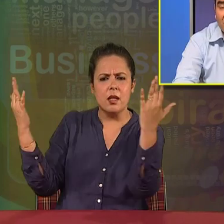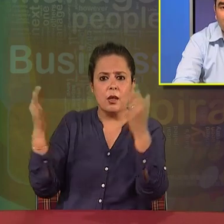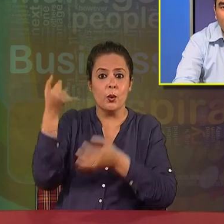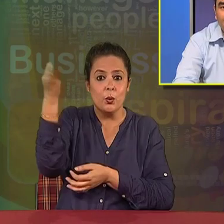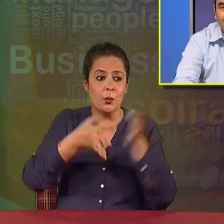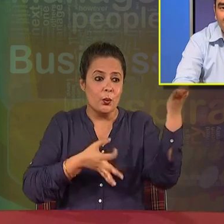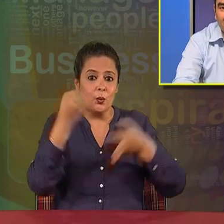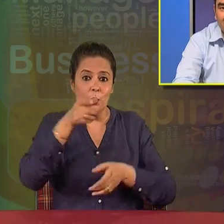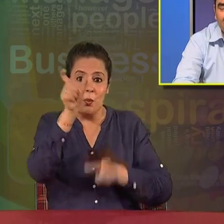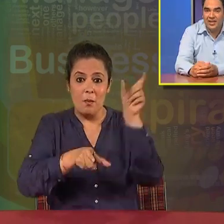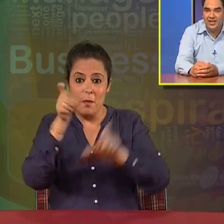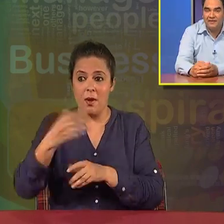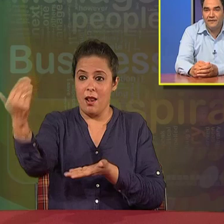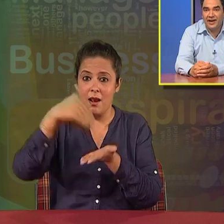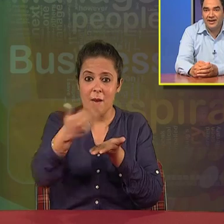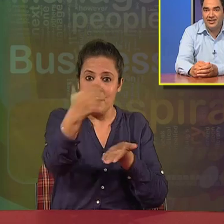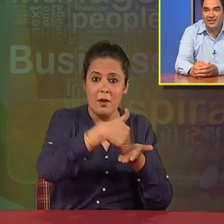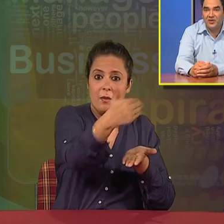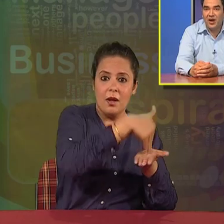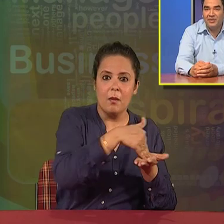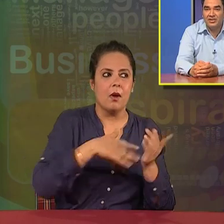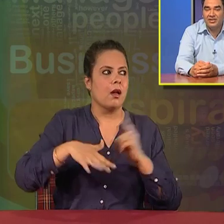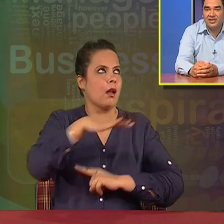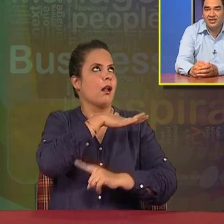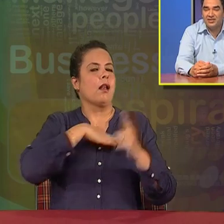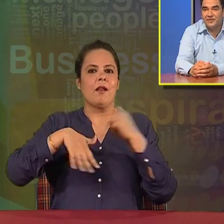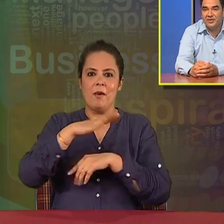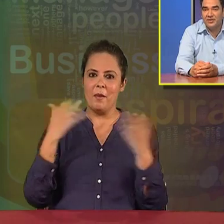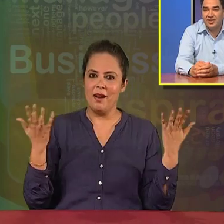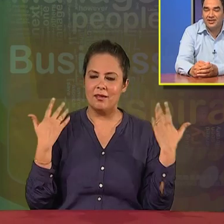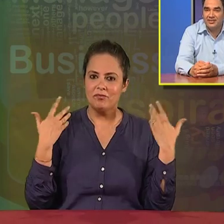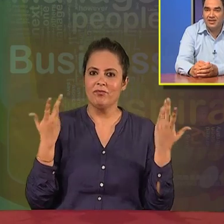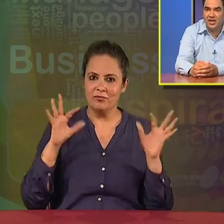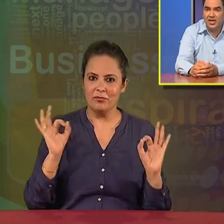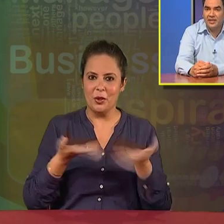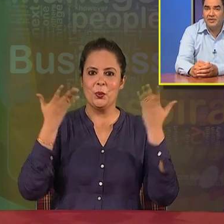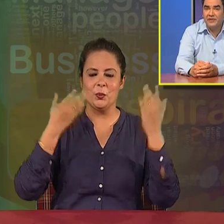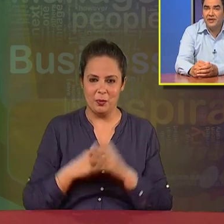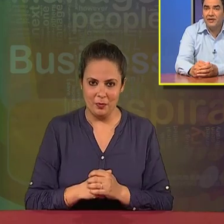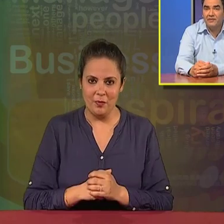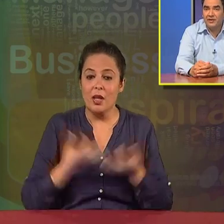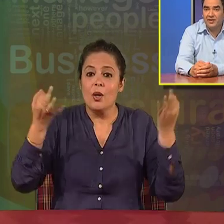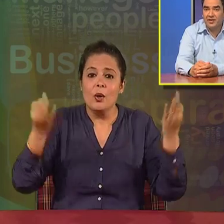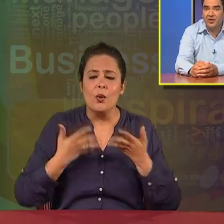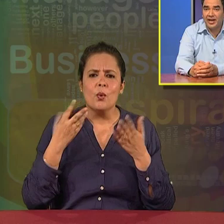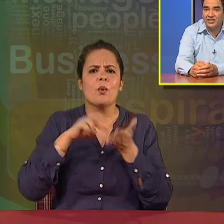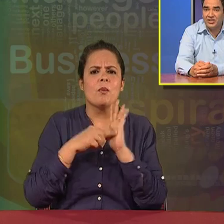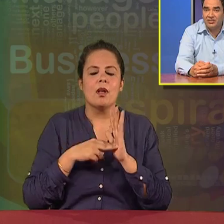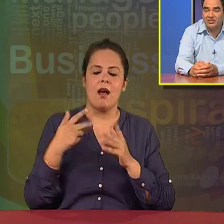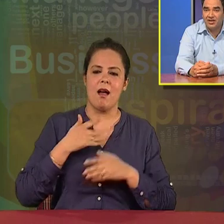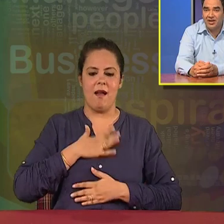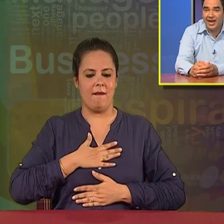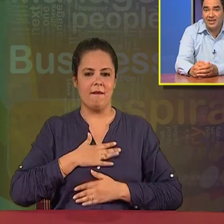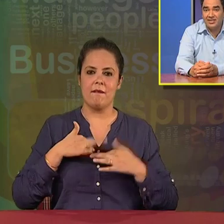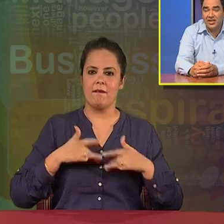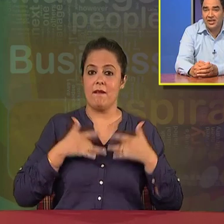comes to the organization, they will find the environment is different altogether. They will be feeling comfortable in the organization,